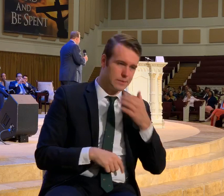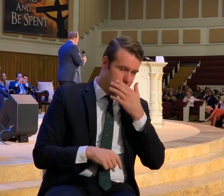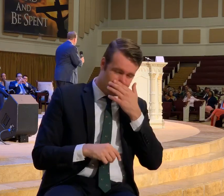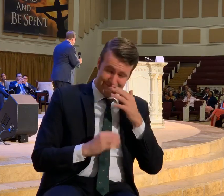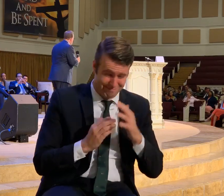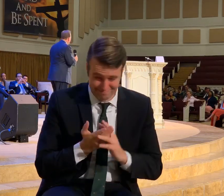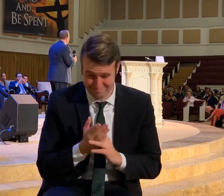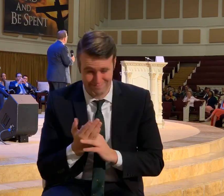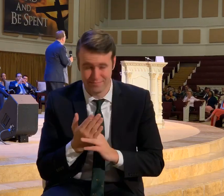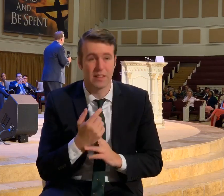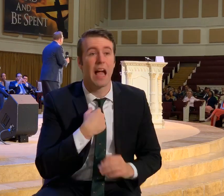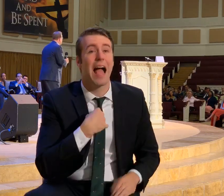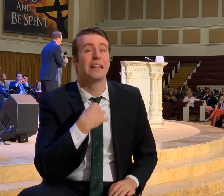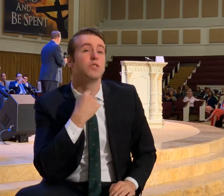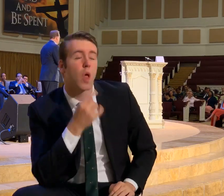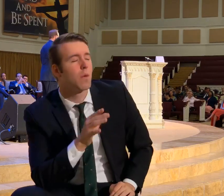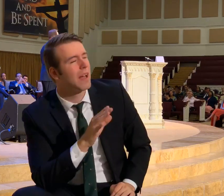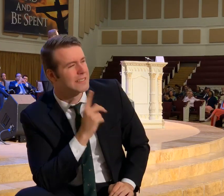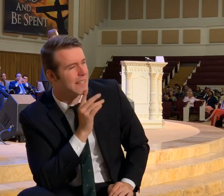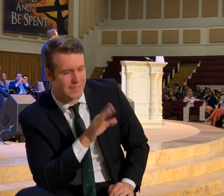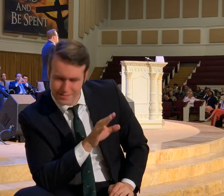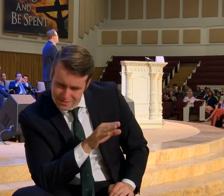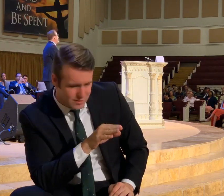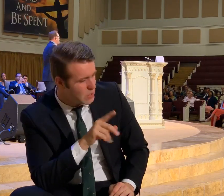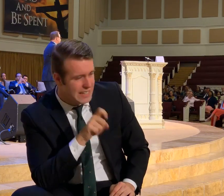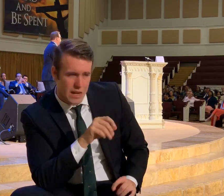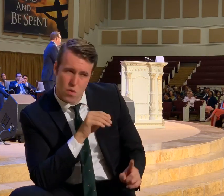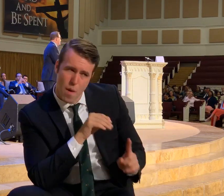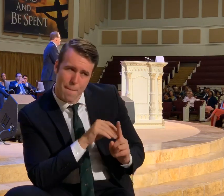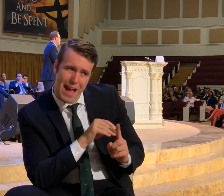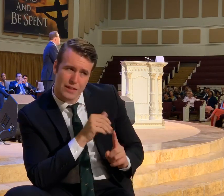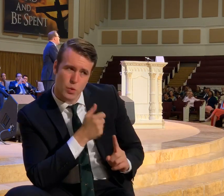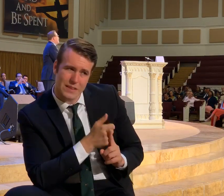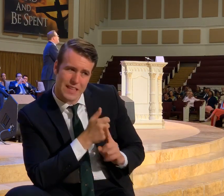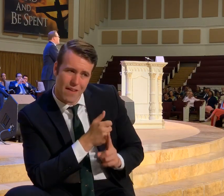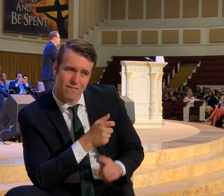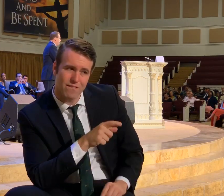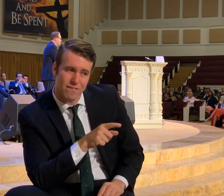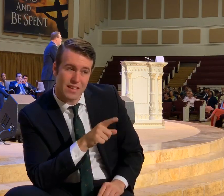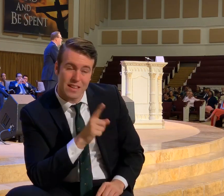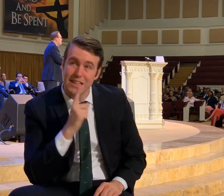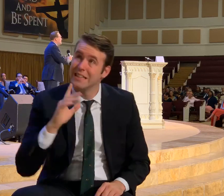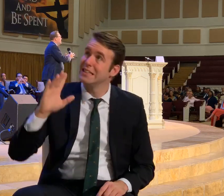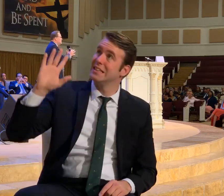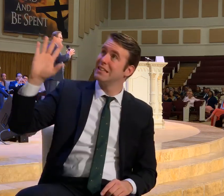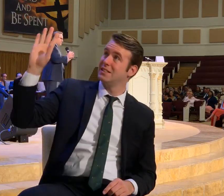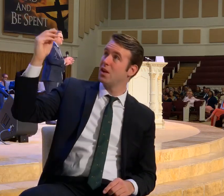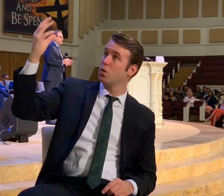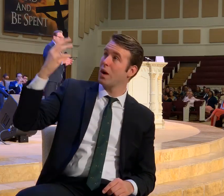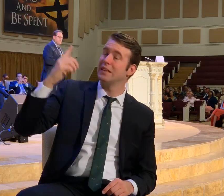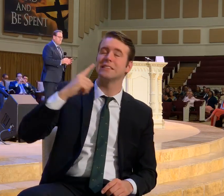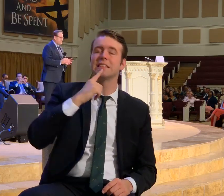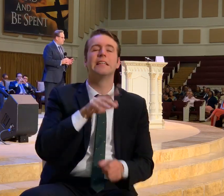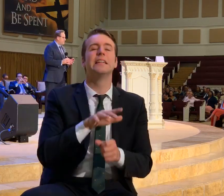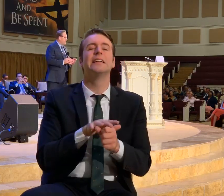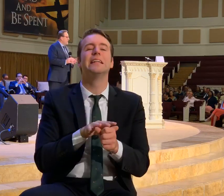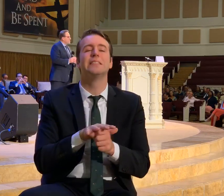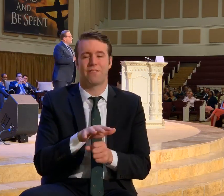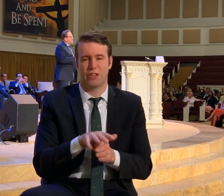But I told them. You have to remind yourself. When you're in those seasons. His grace. Is sufficient.